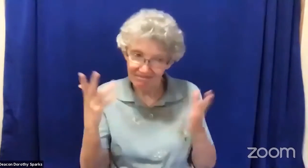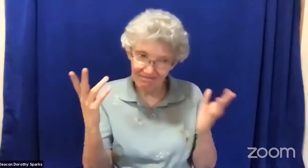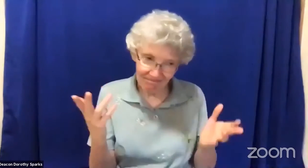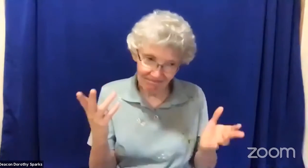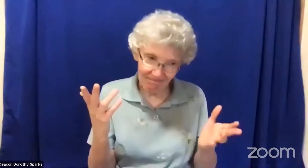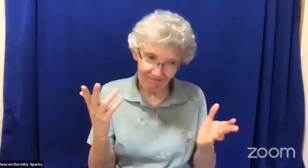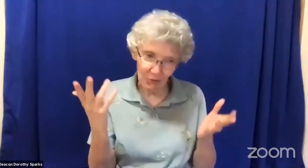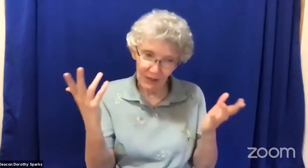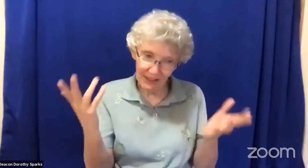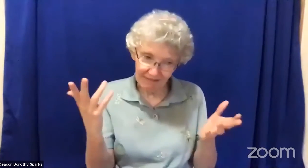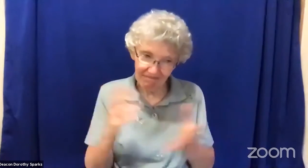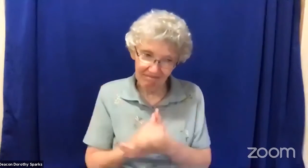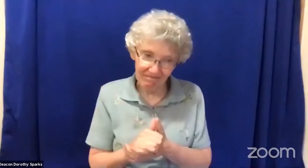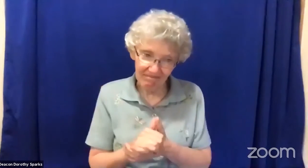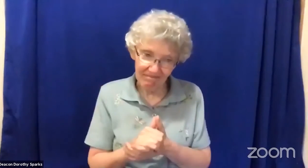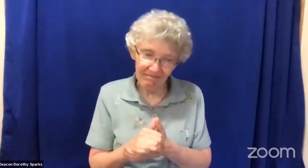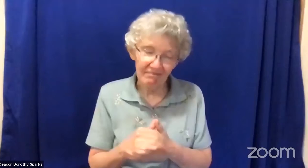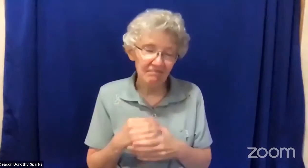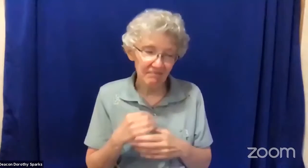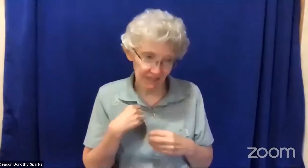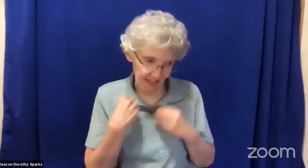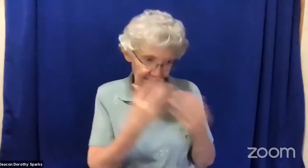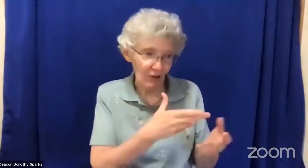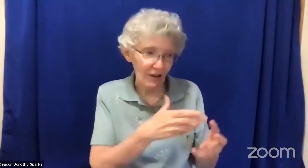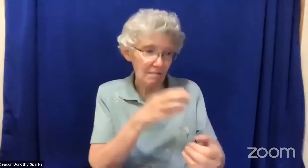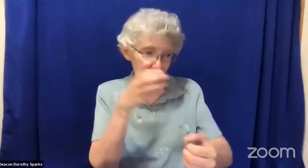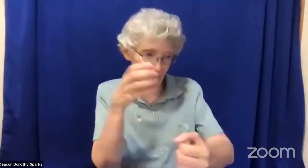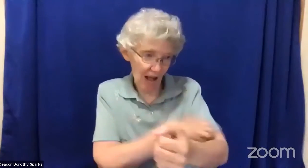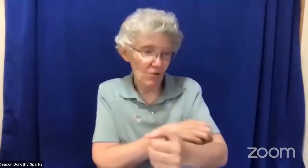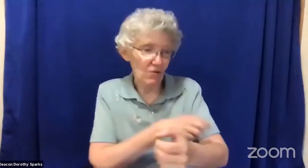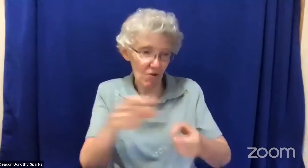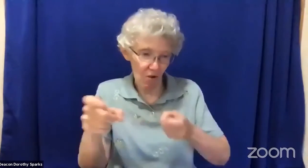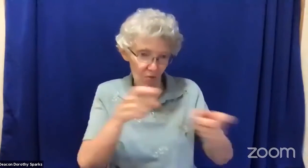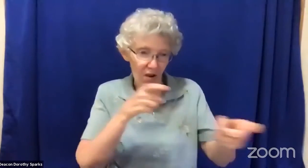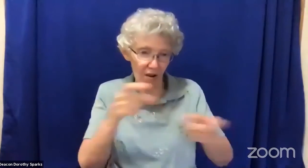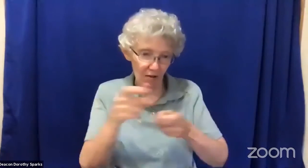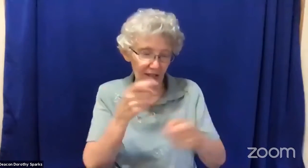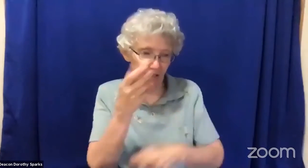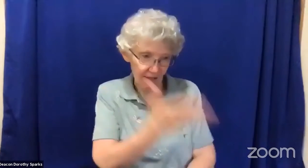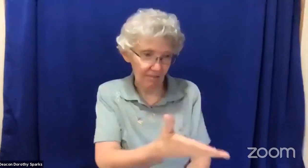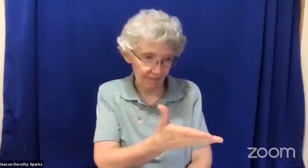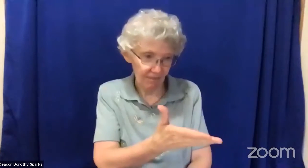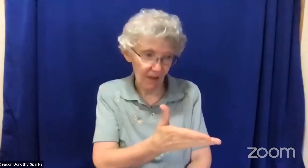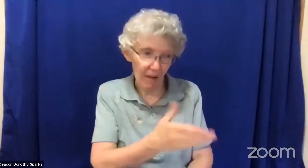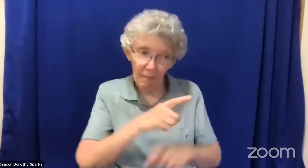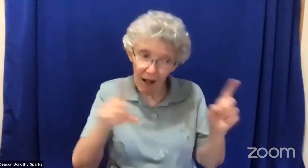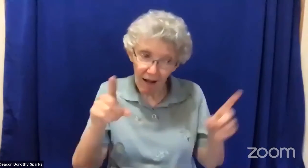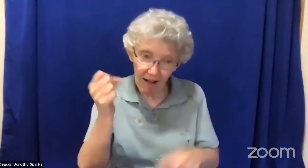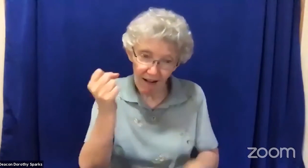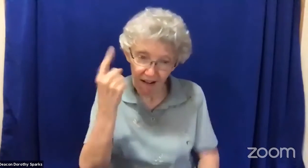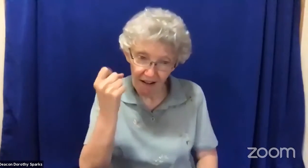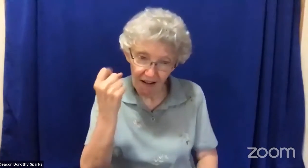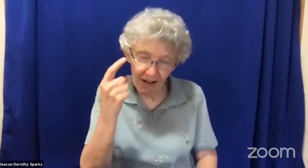the Lord replied all right Satan do what you want with anything that belongs to him